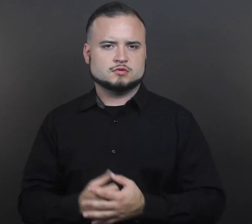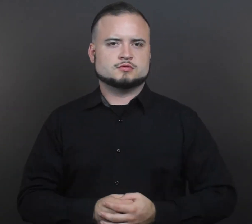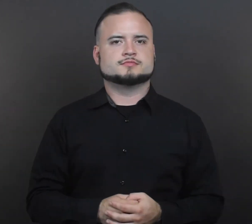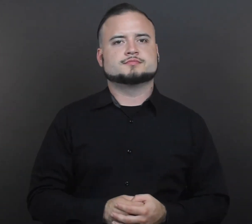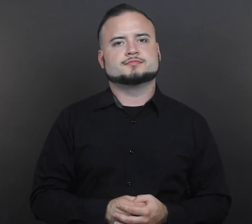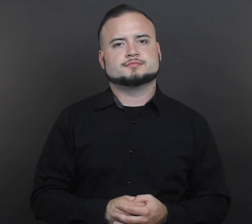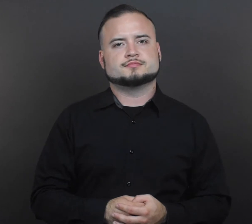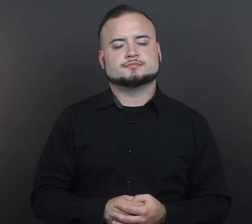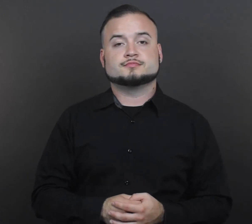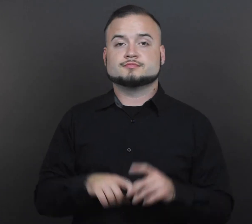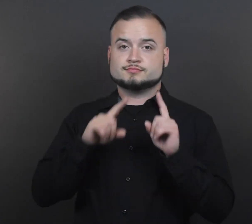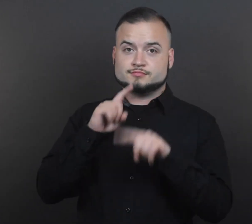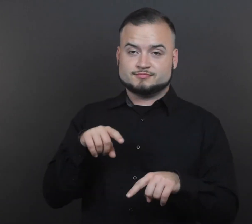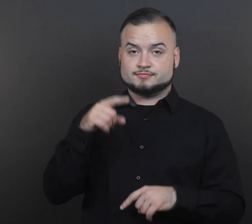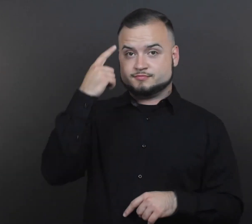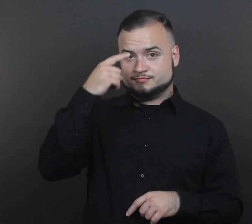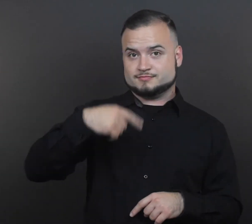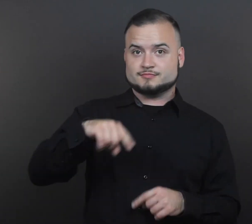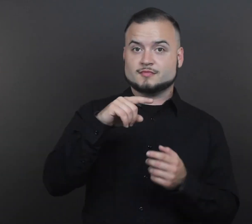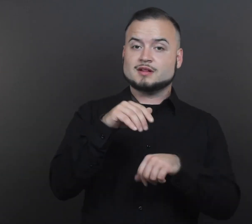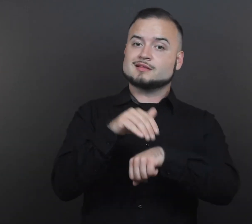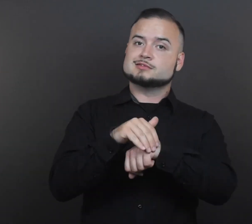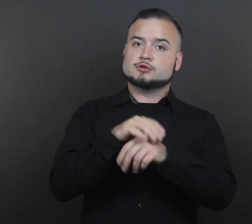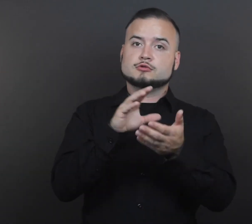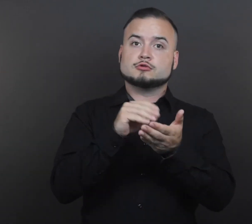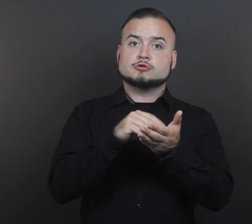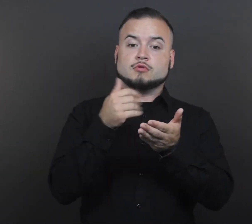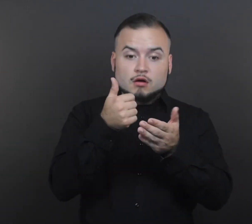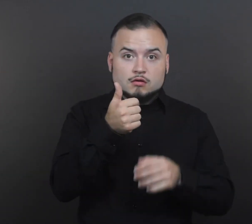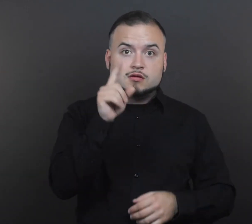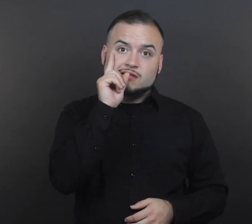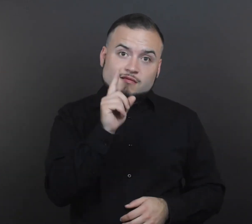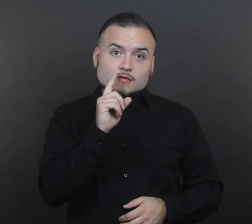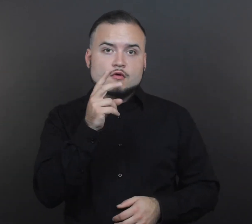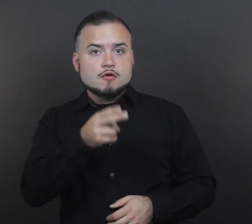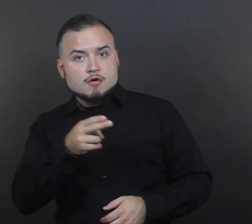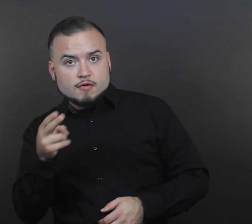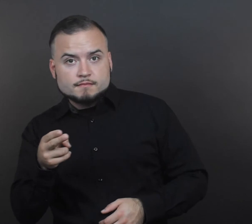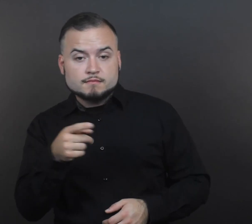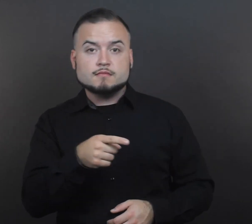For English learners who are deaf or hard of hearing, using paper-based testing is not required.